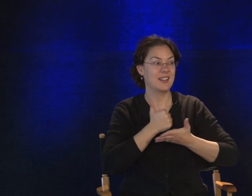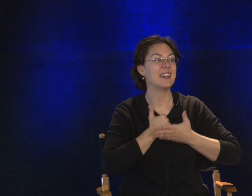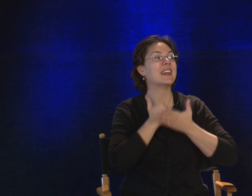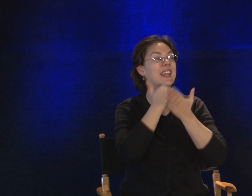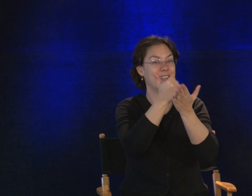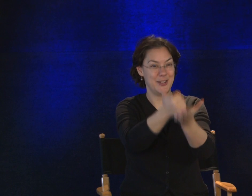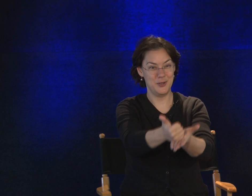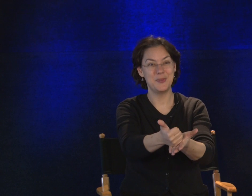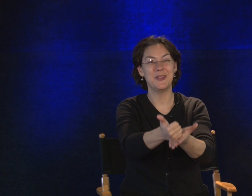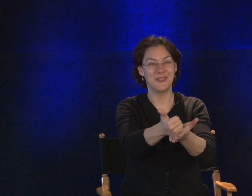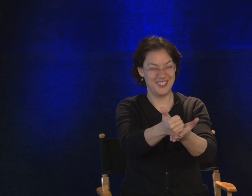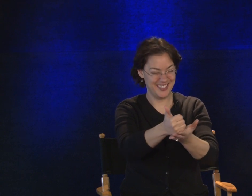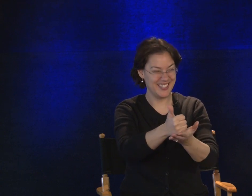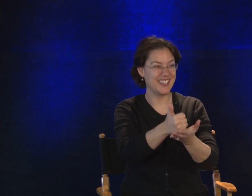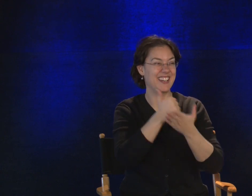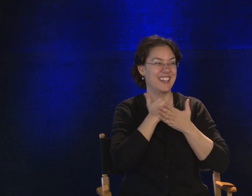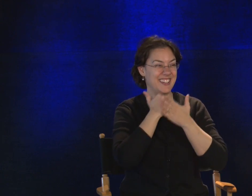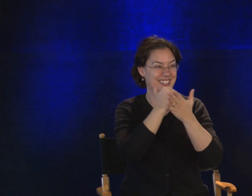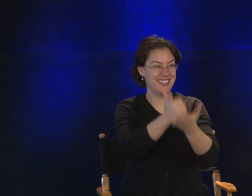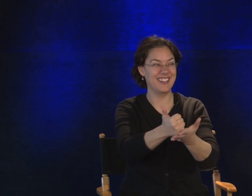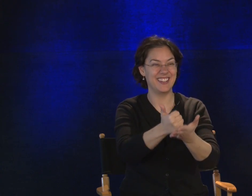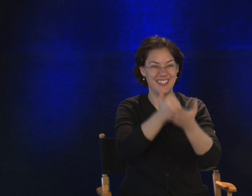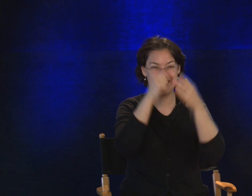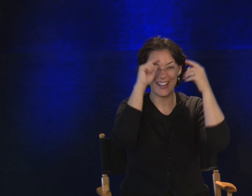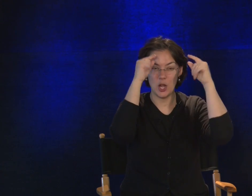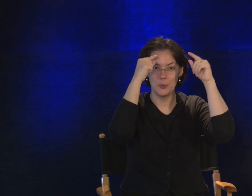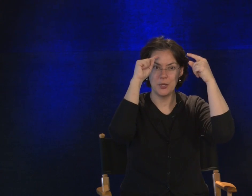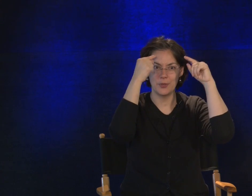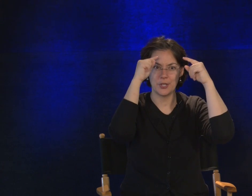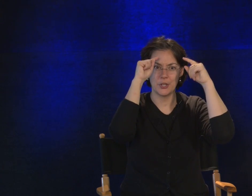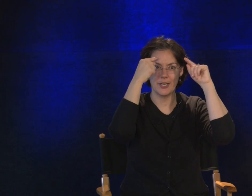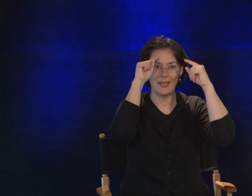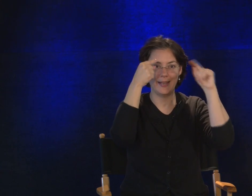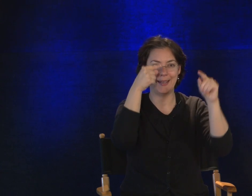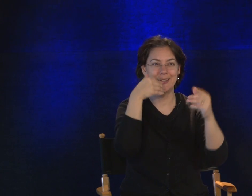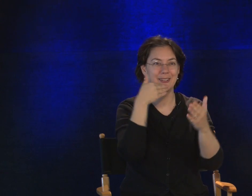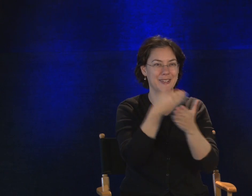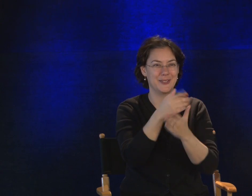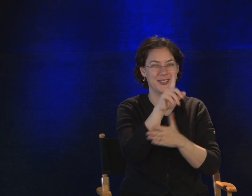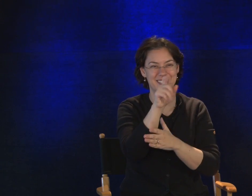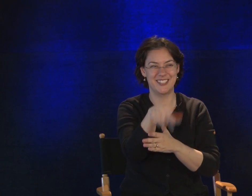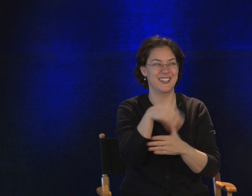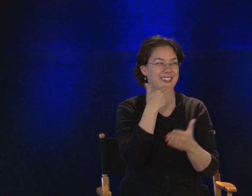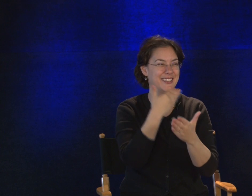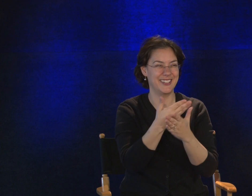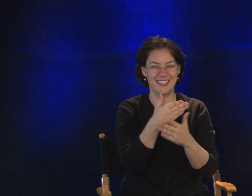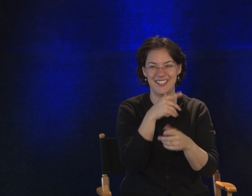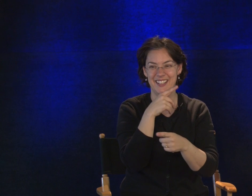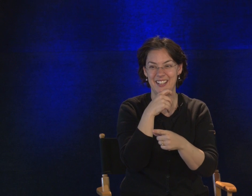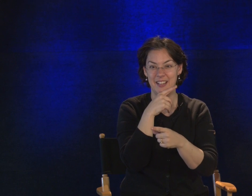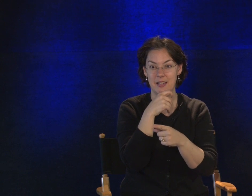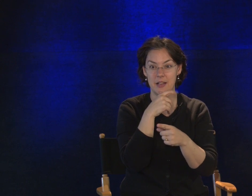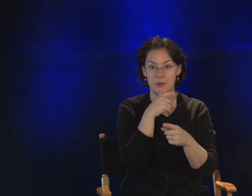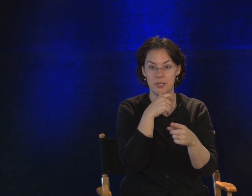Can I help you? Good. Good. Can I help you with a hurting head? Good question. Good. Another one?